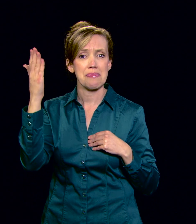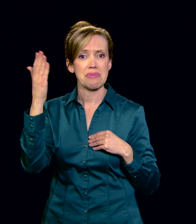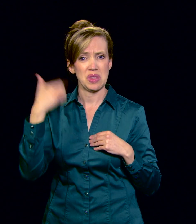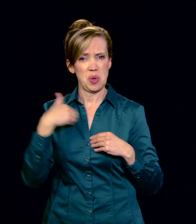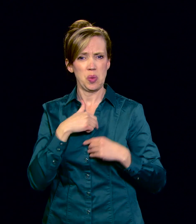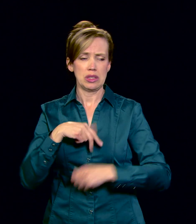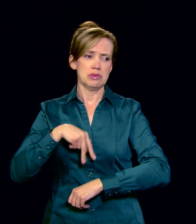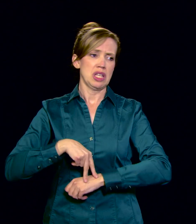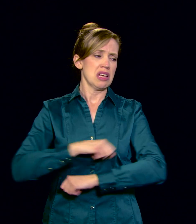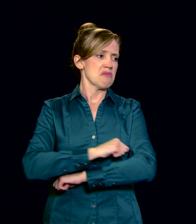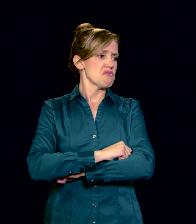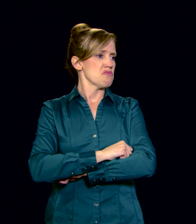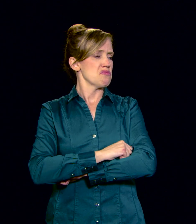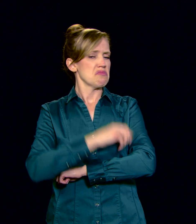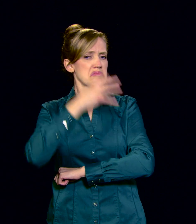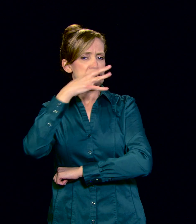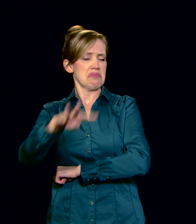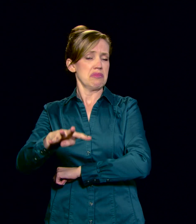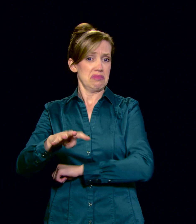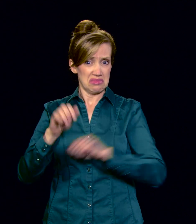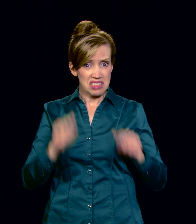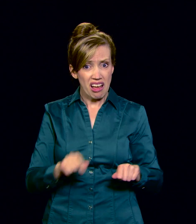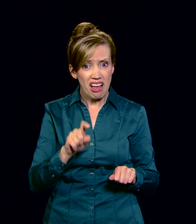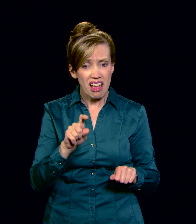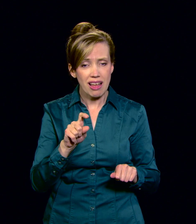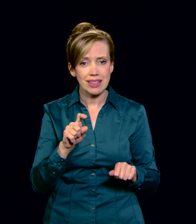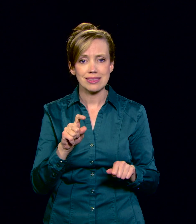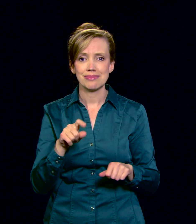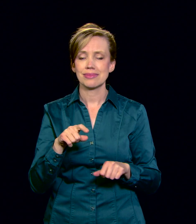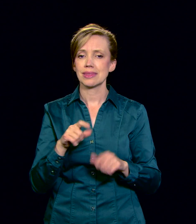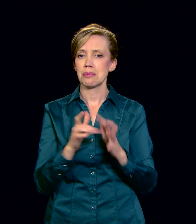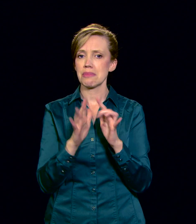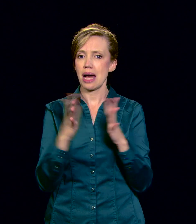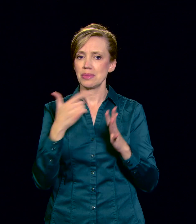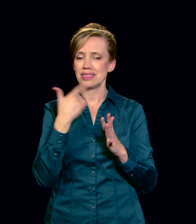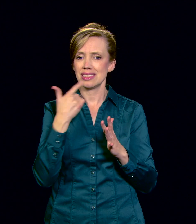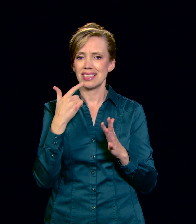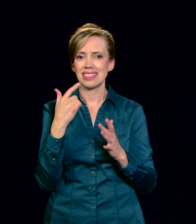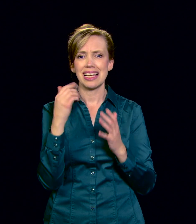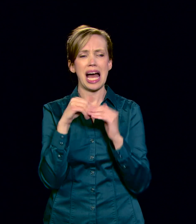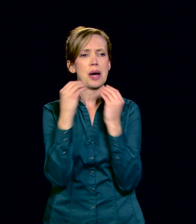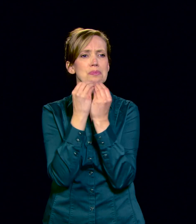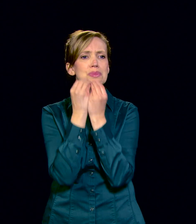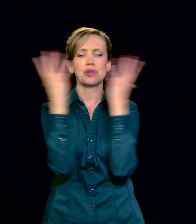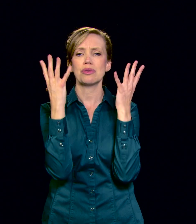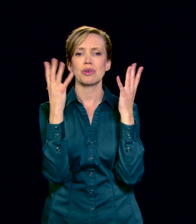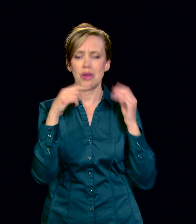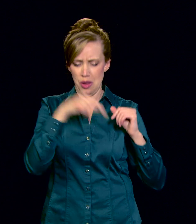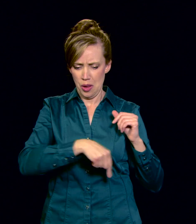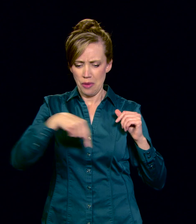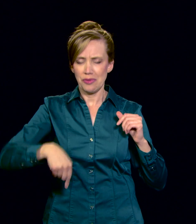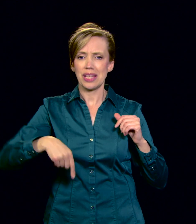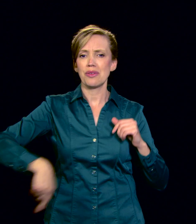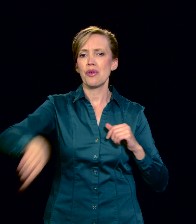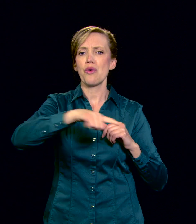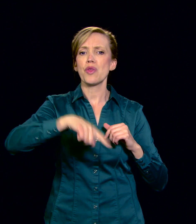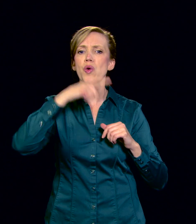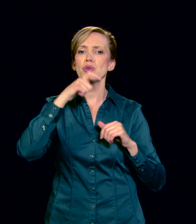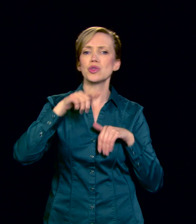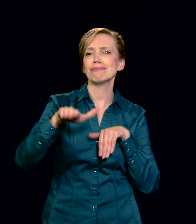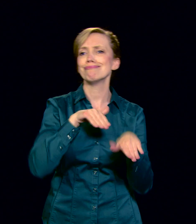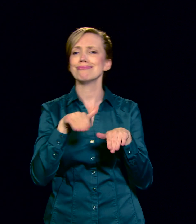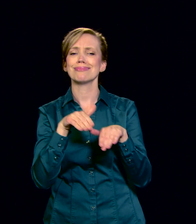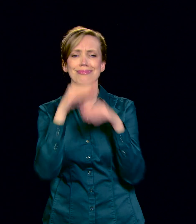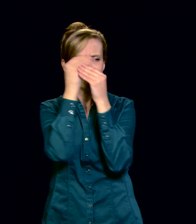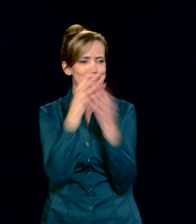In Romans 10, 15, Paul quotes Isaiah and says, How beautiful are the feet of them that preach the gospel of peace and bring glad tidings of